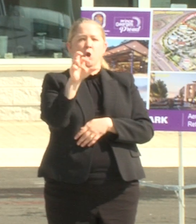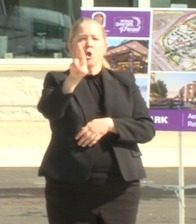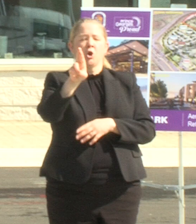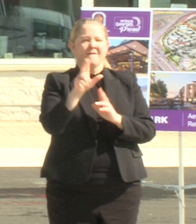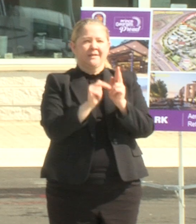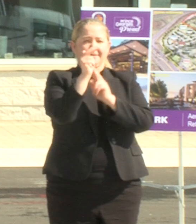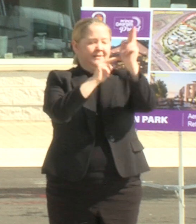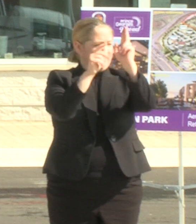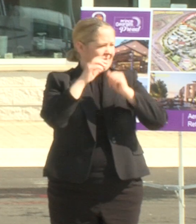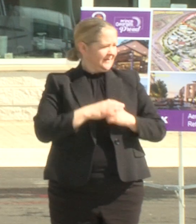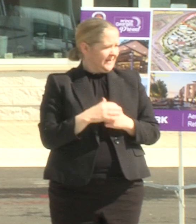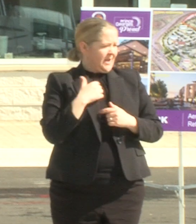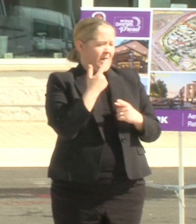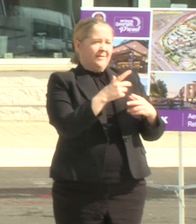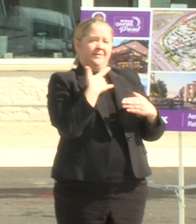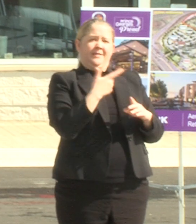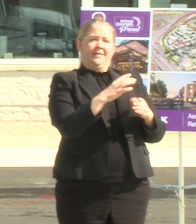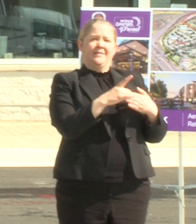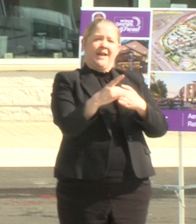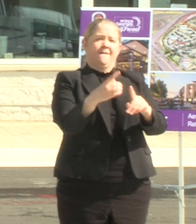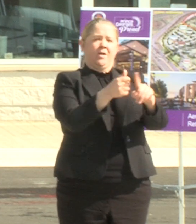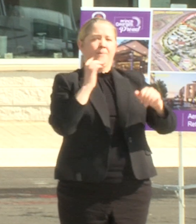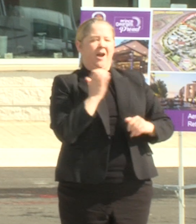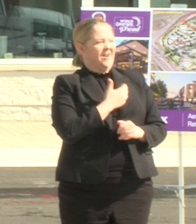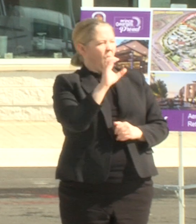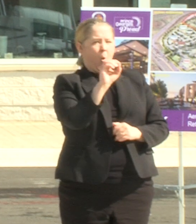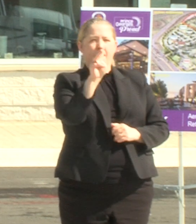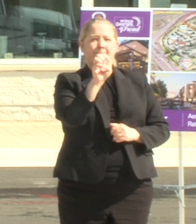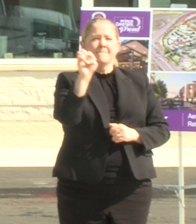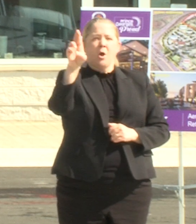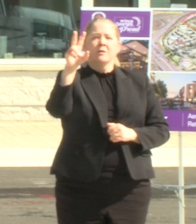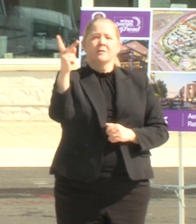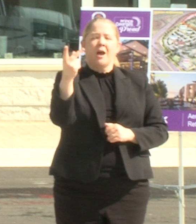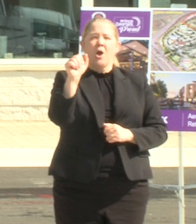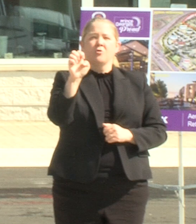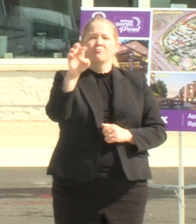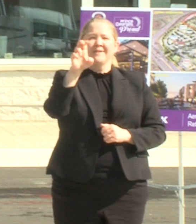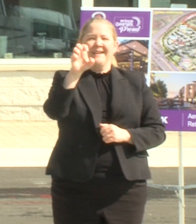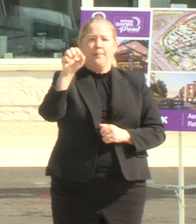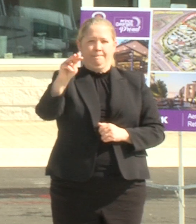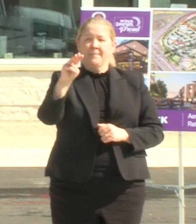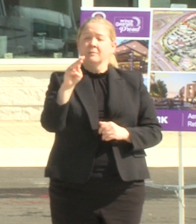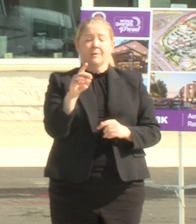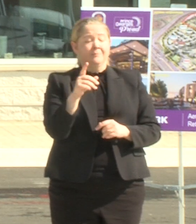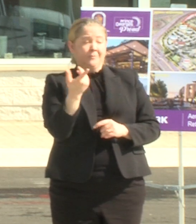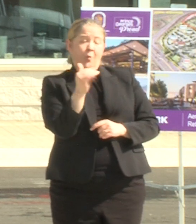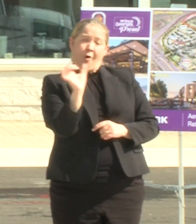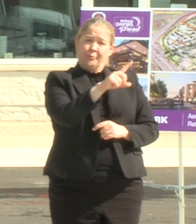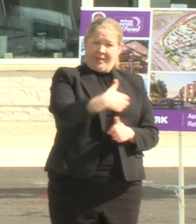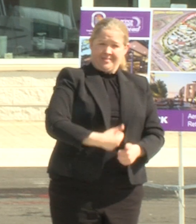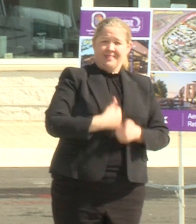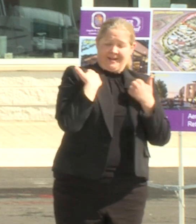own president omar kareem thank you omar kareem who by the way lives in Prince